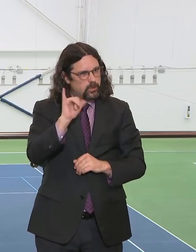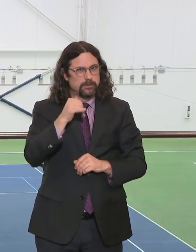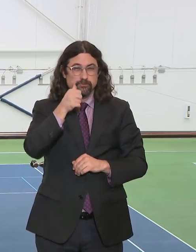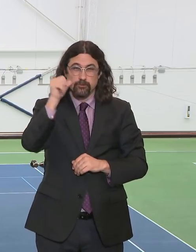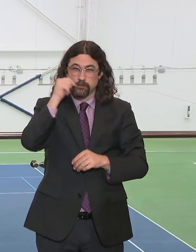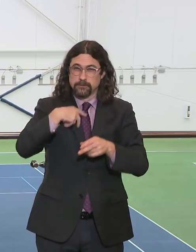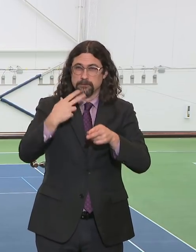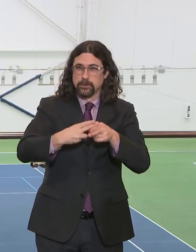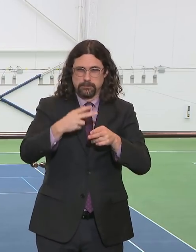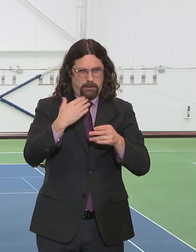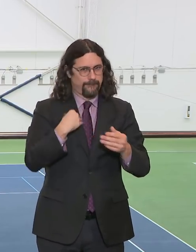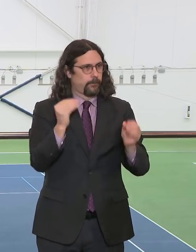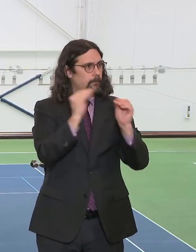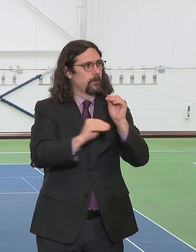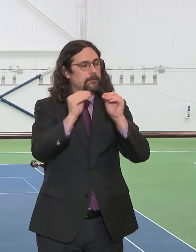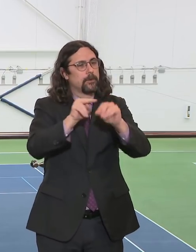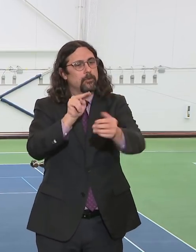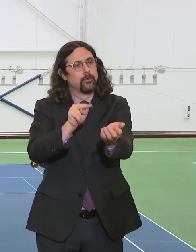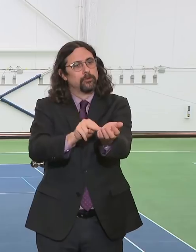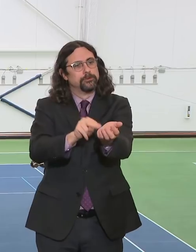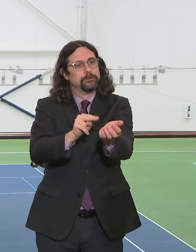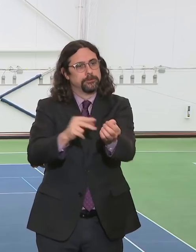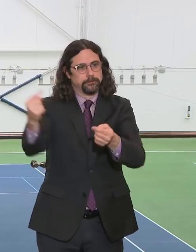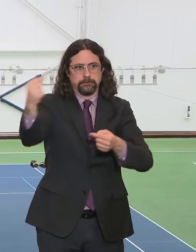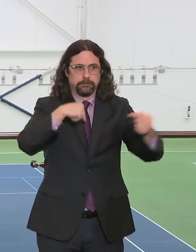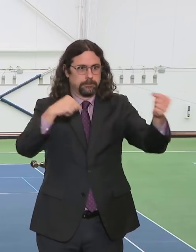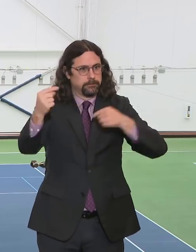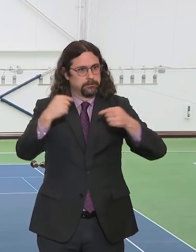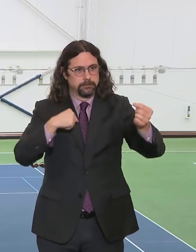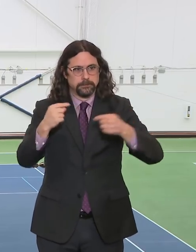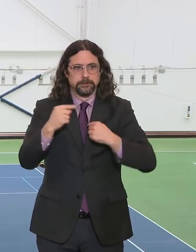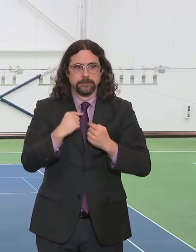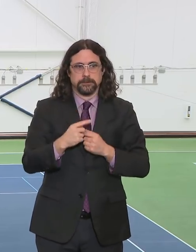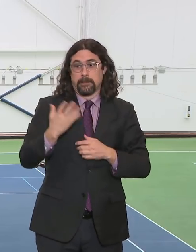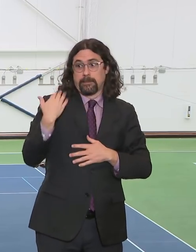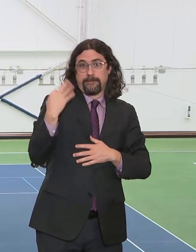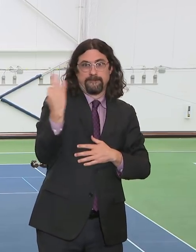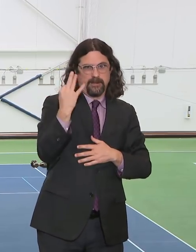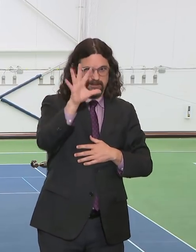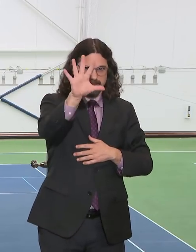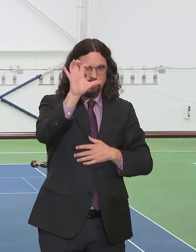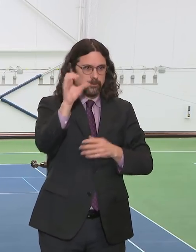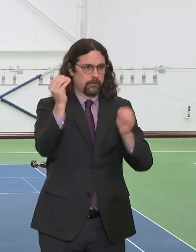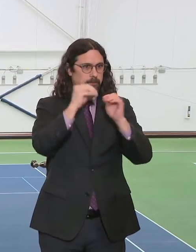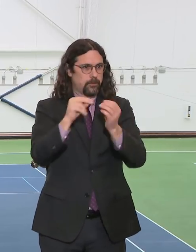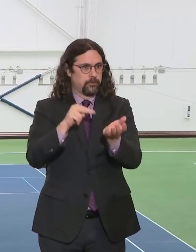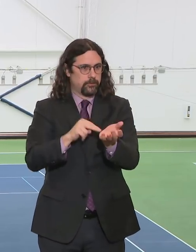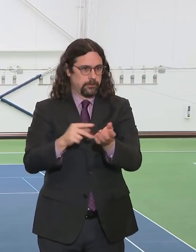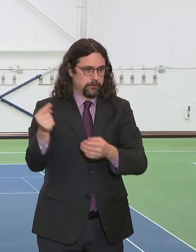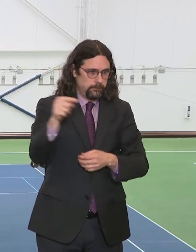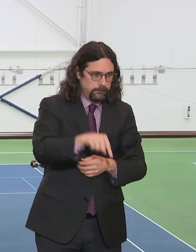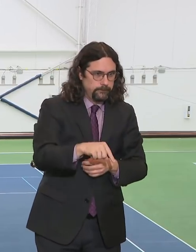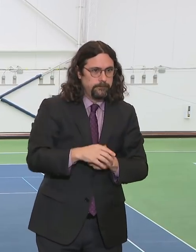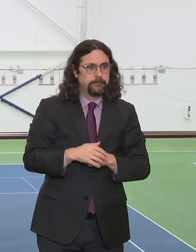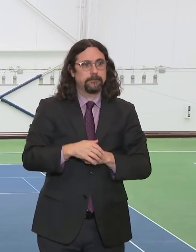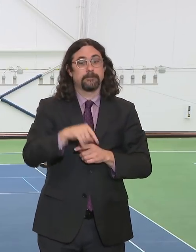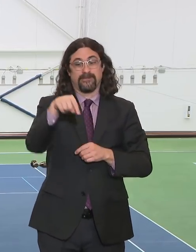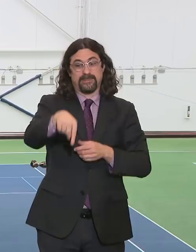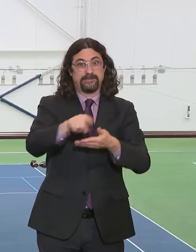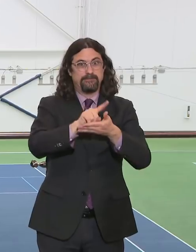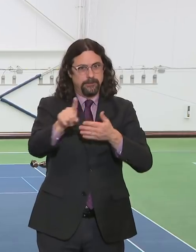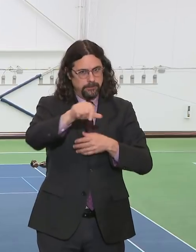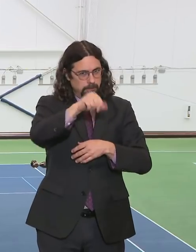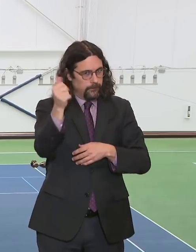Friday had already gotten to our hospitals. I said we were going to add another 500 this week. I'm now announcing an additional thousand nurses